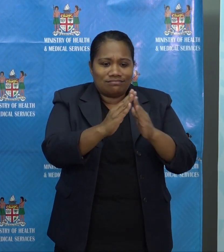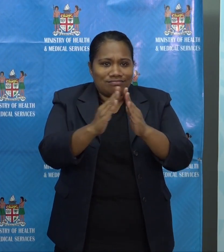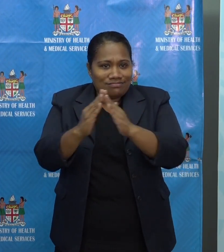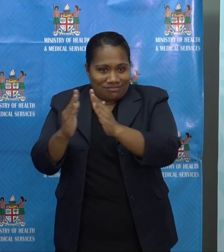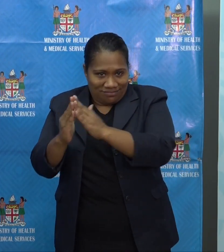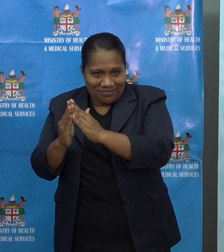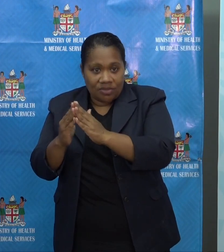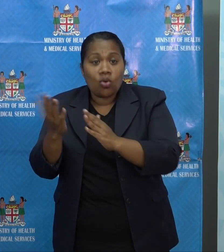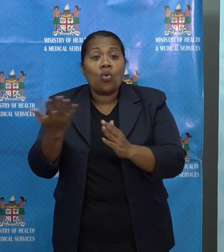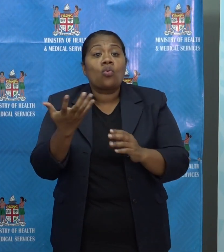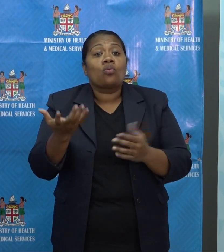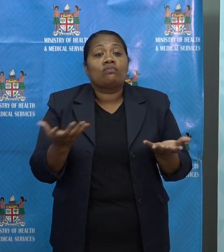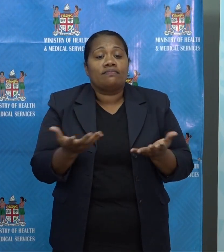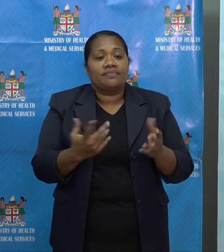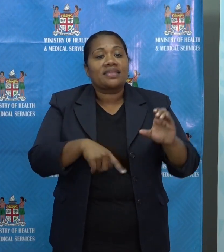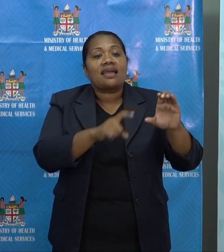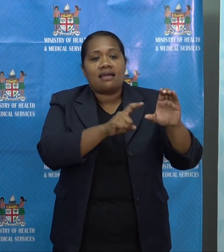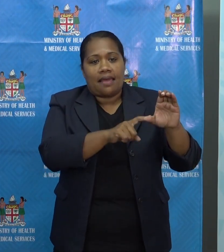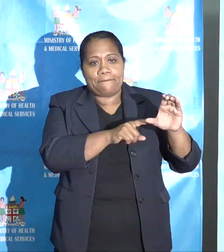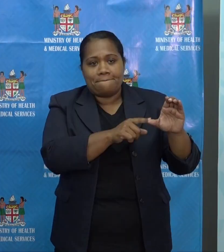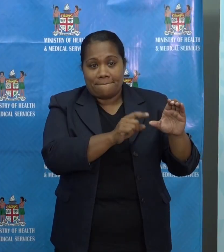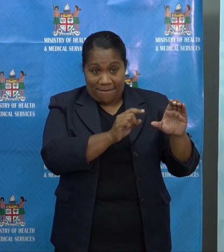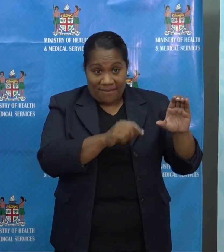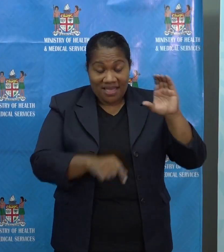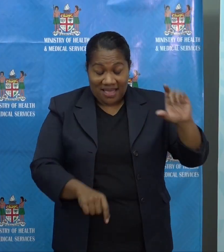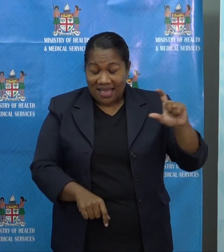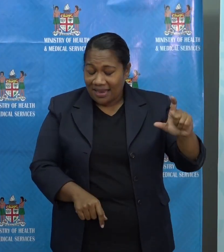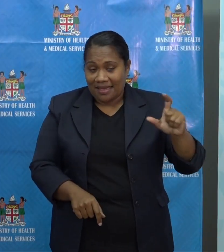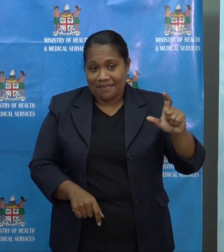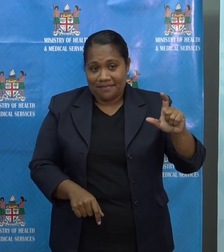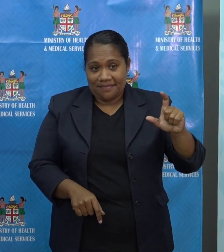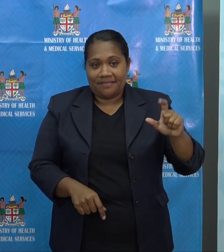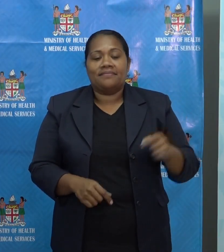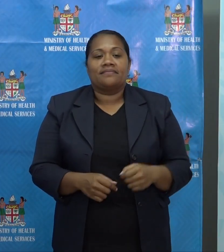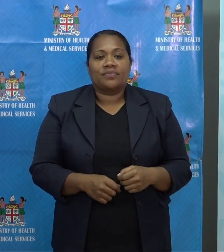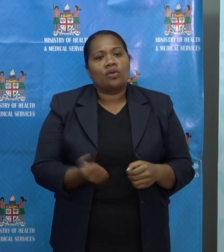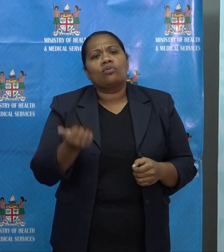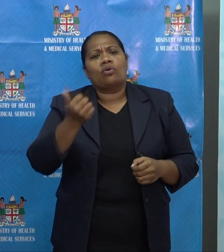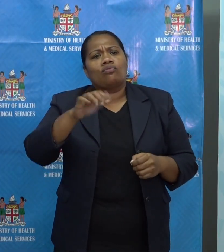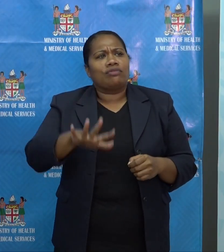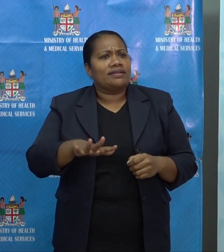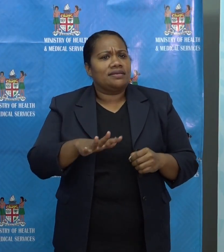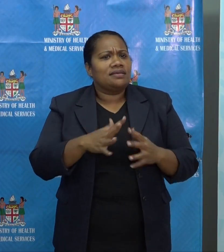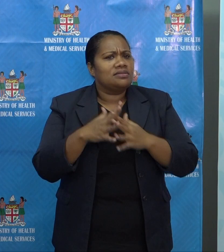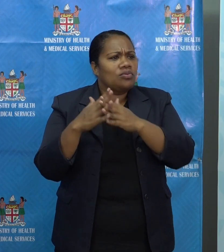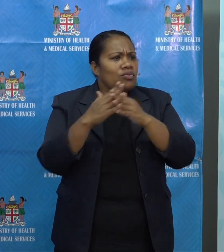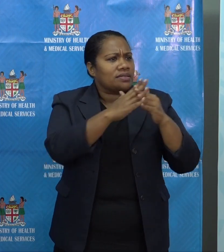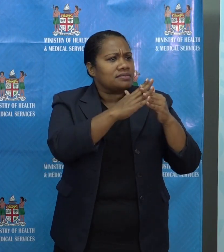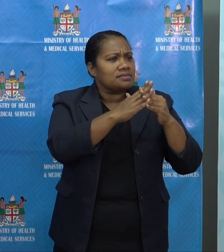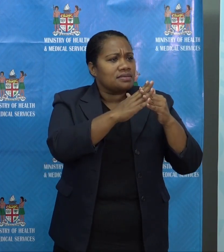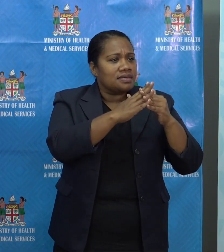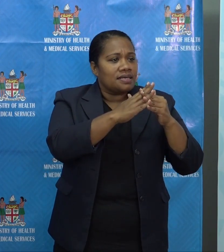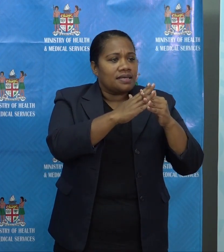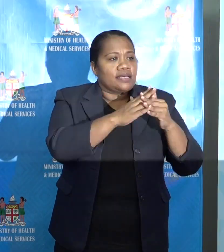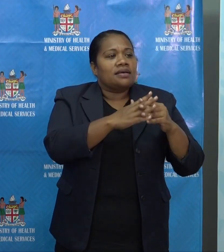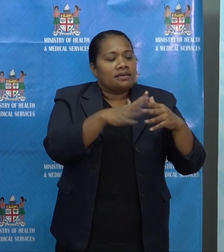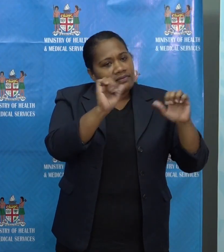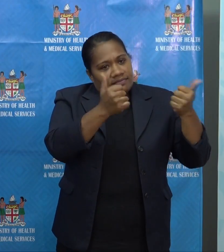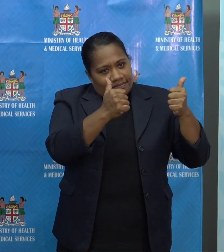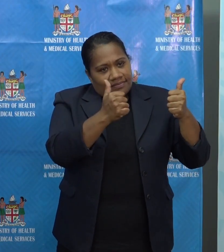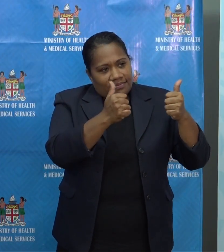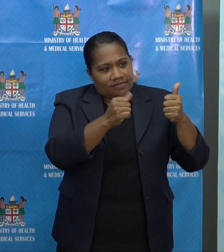We've already screened more than 20,000 Fijians in the West. That effort will press ahead through the weekend.